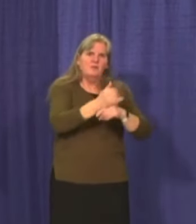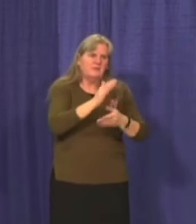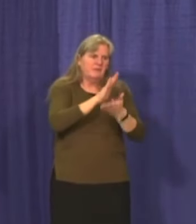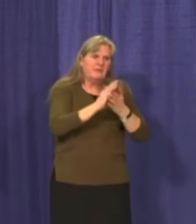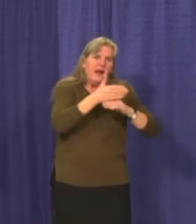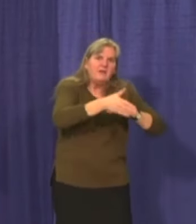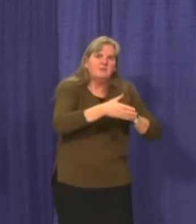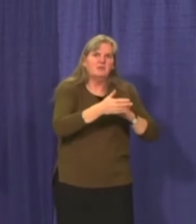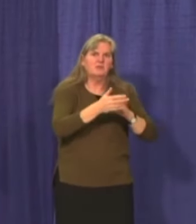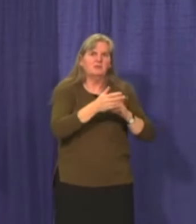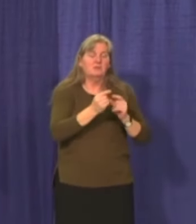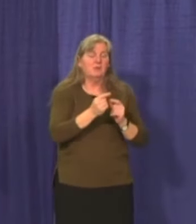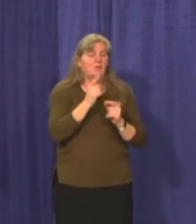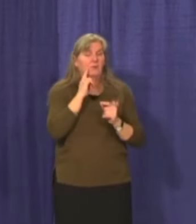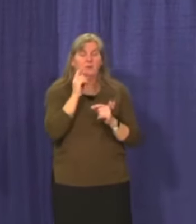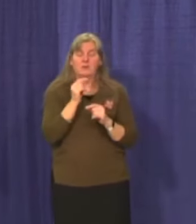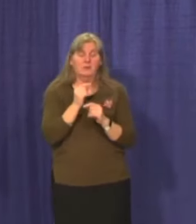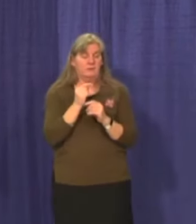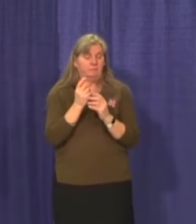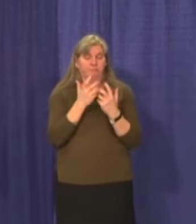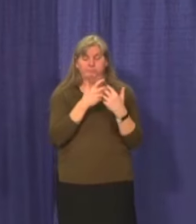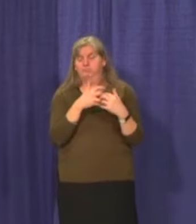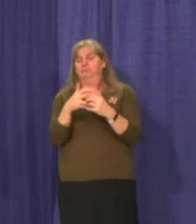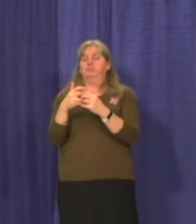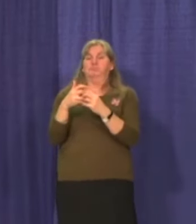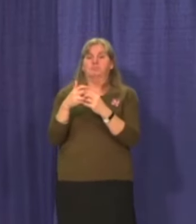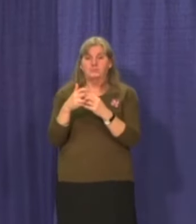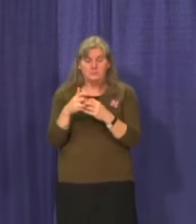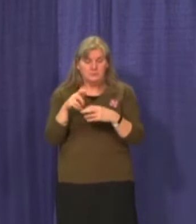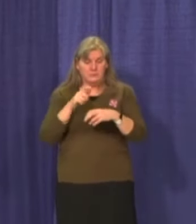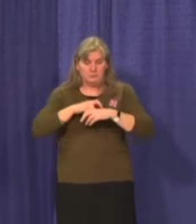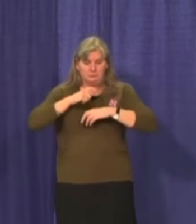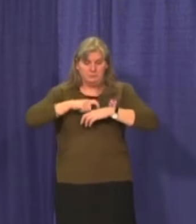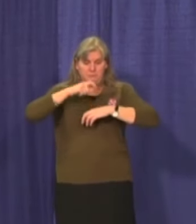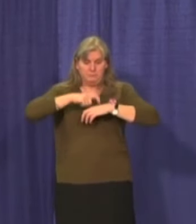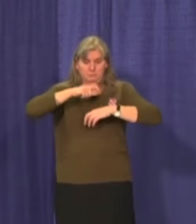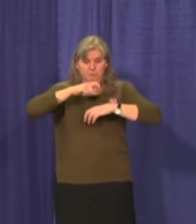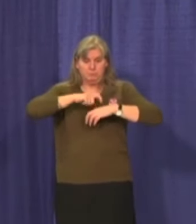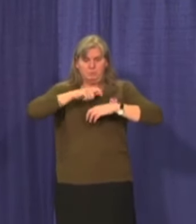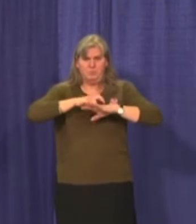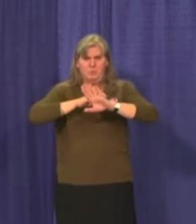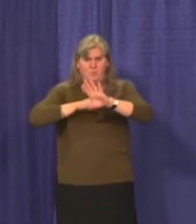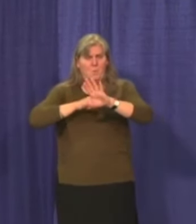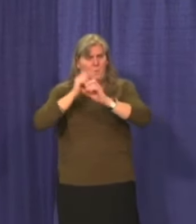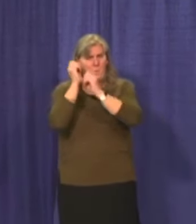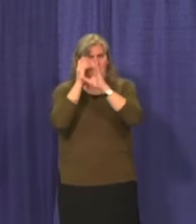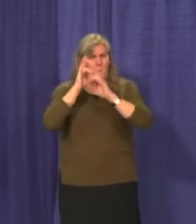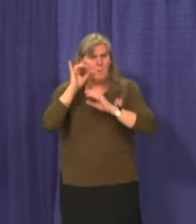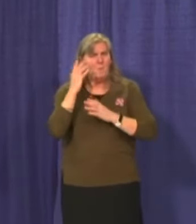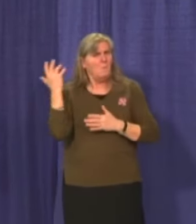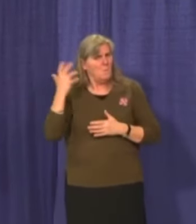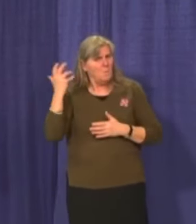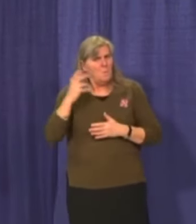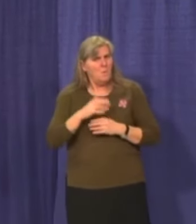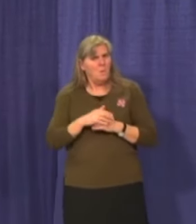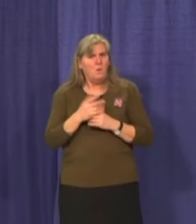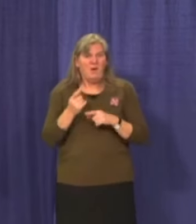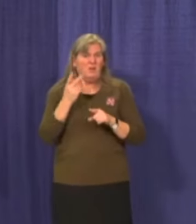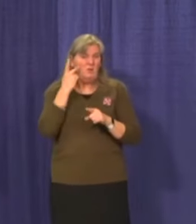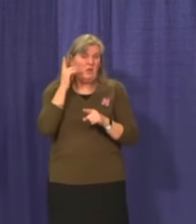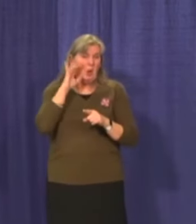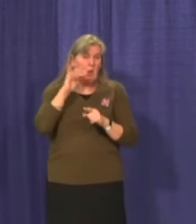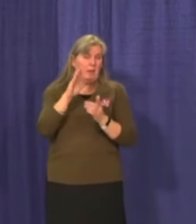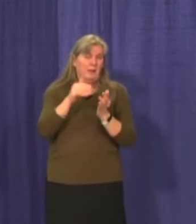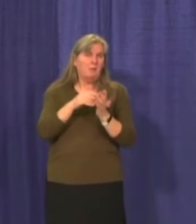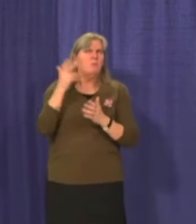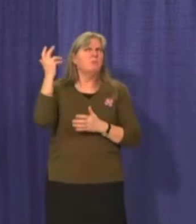it felt like clockwork. So I think that those things just to give people a sense of what's going on or what they'll experience when they go to one of